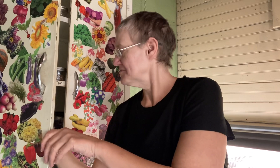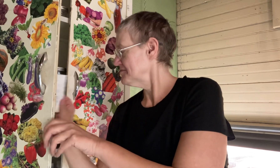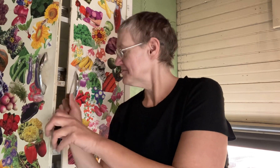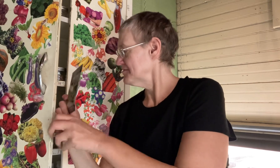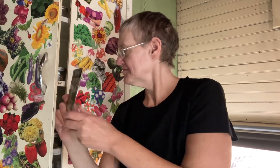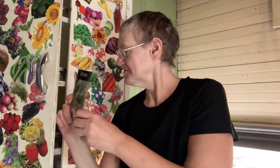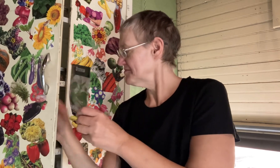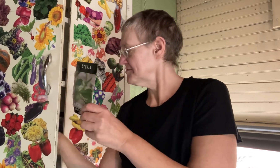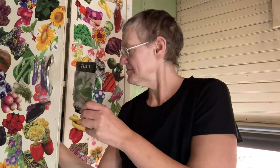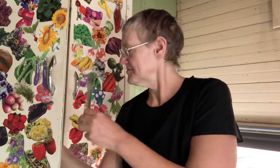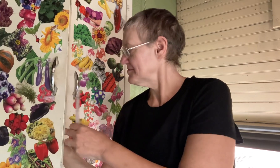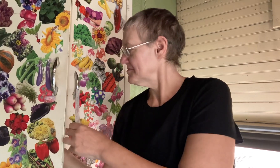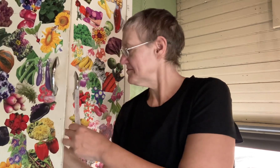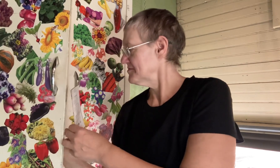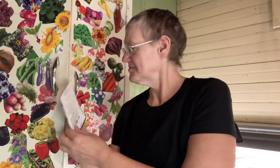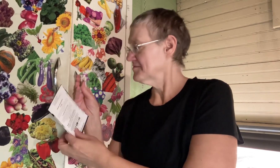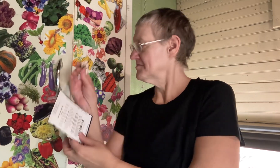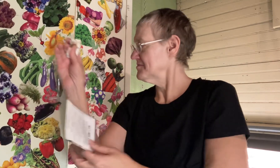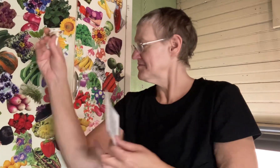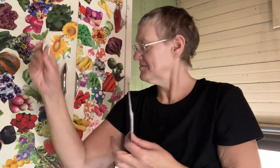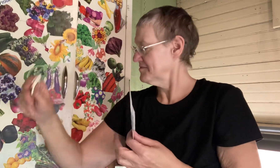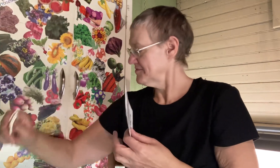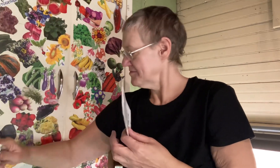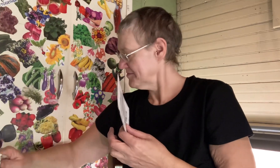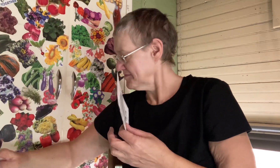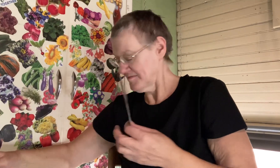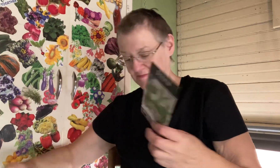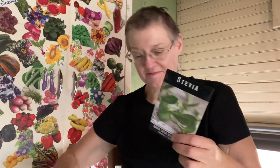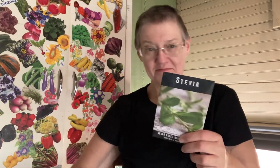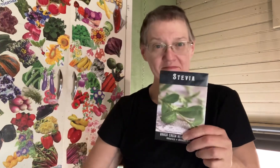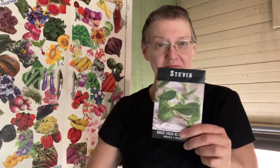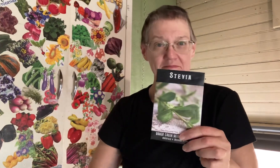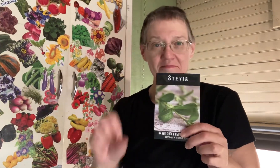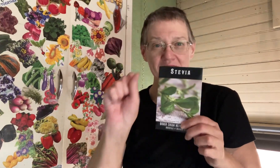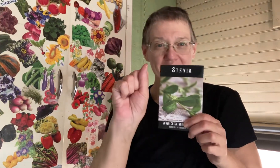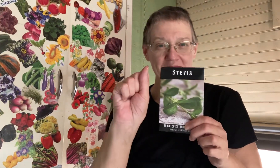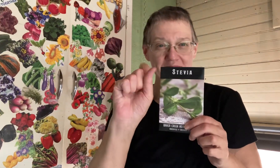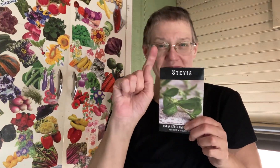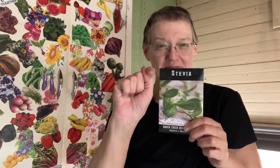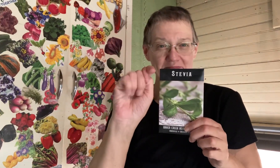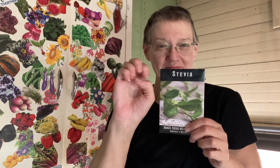we're going to the stevia we're